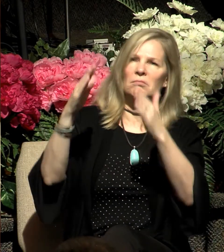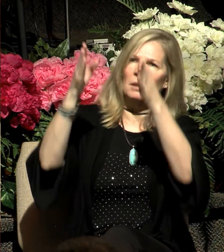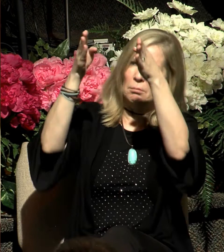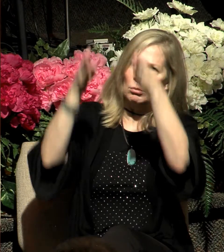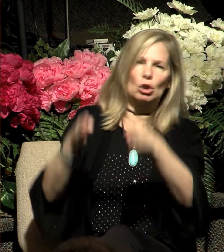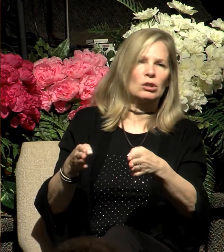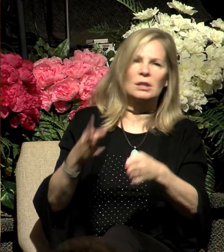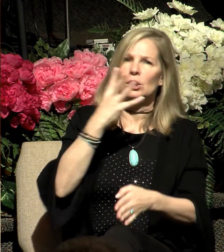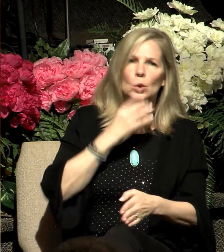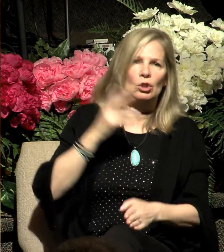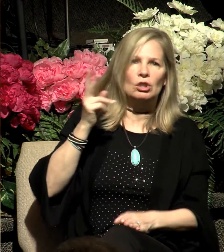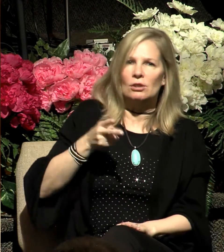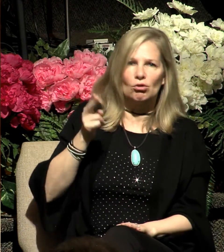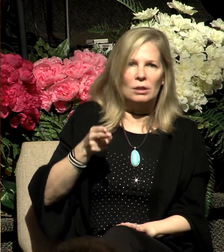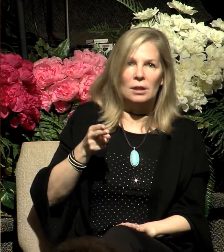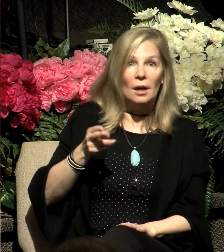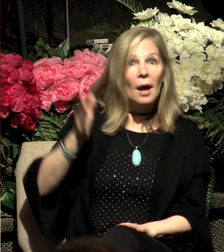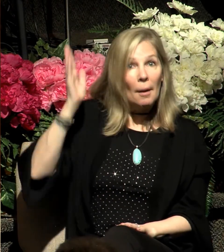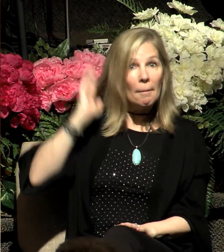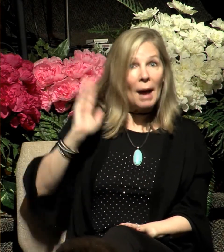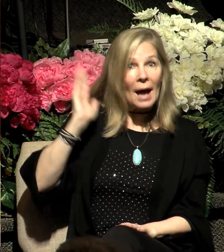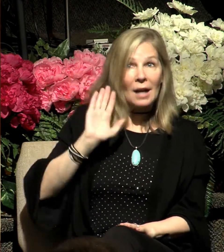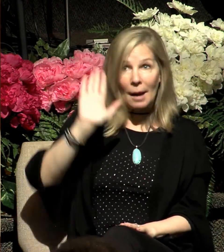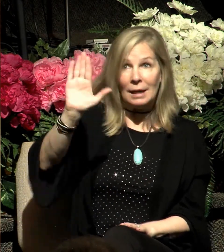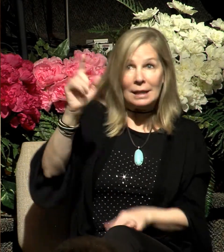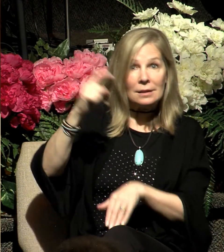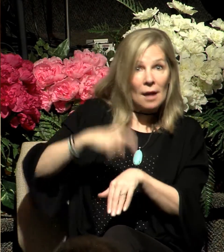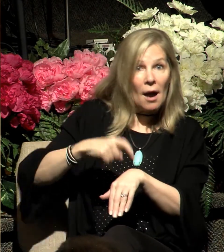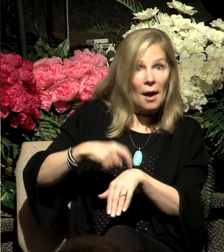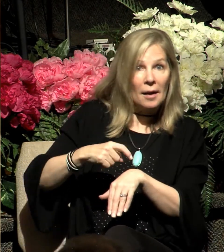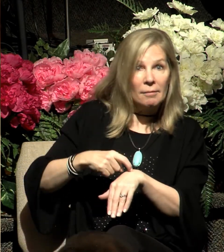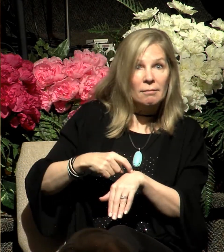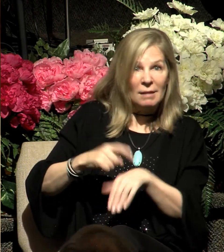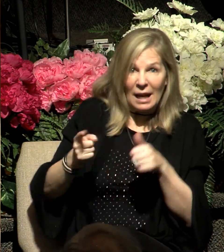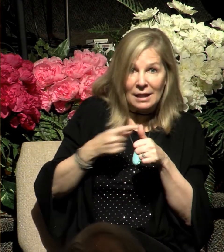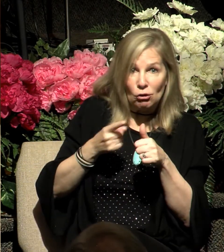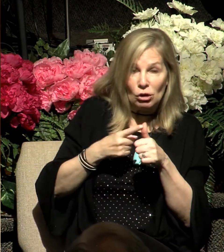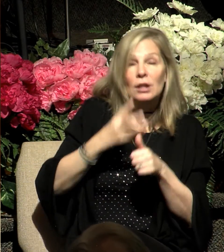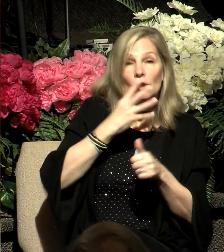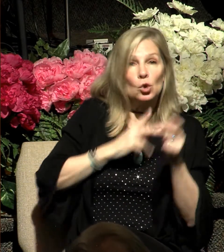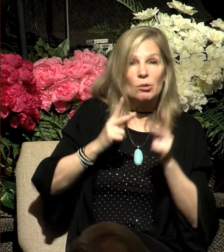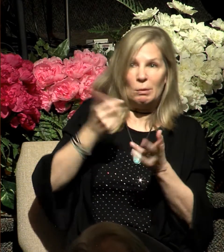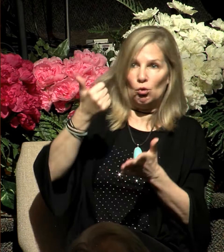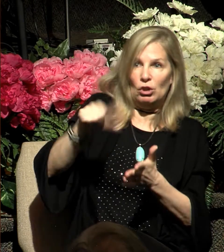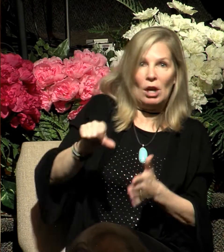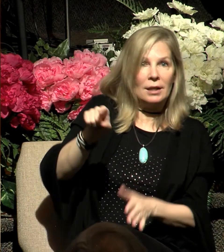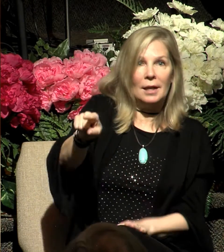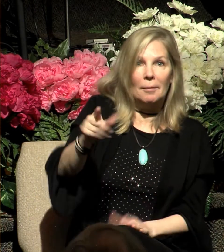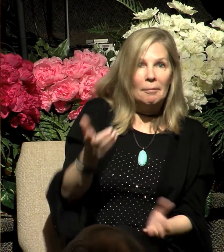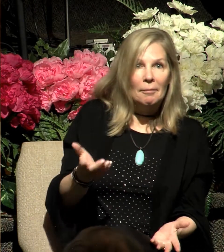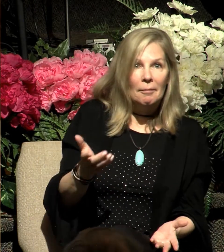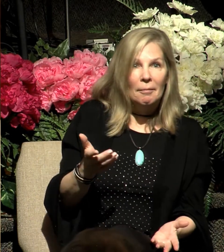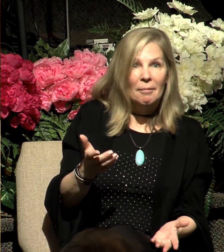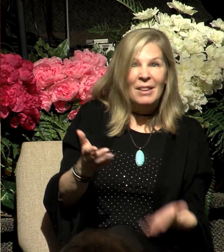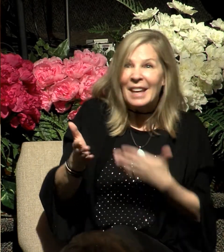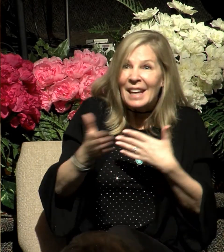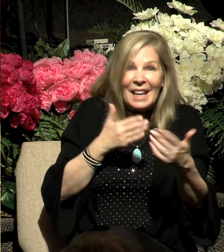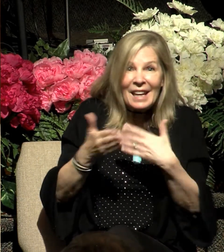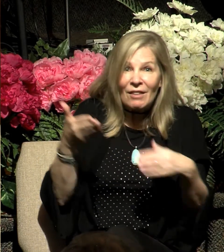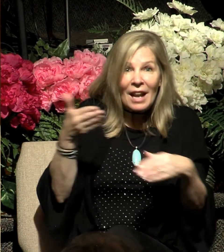In his day, he was initially rejected by the Jewish people. And even after he led them out of Egypt